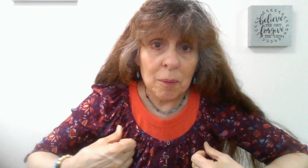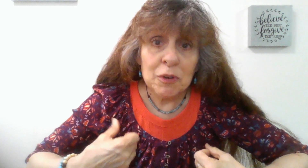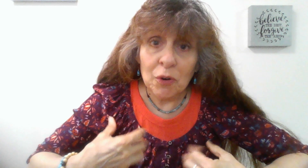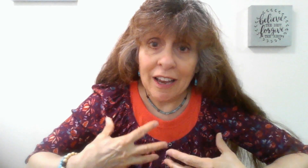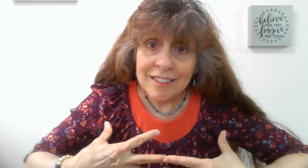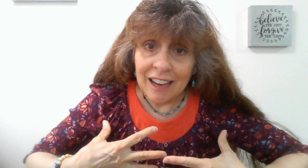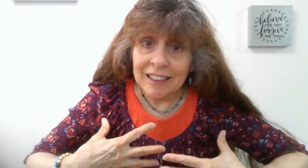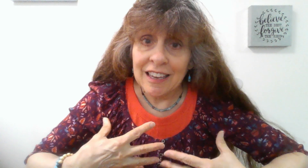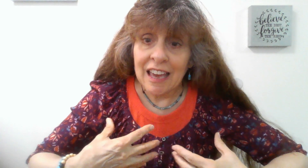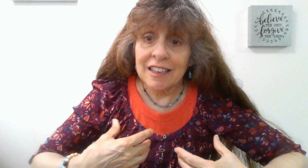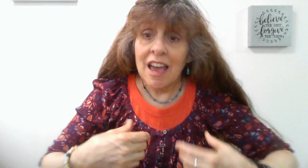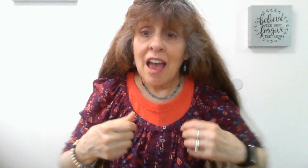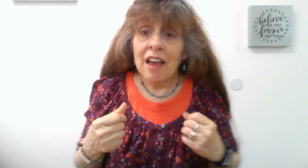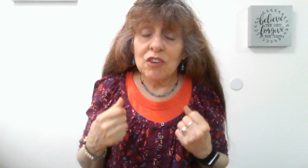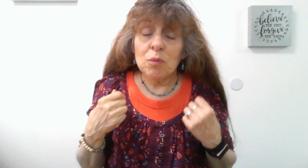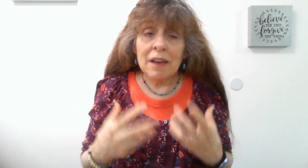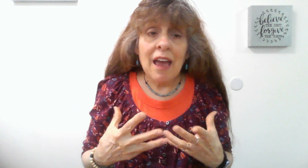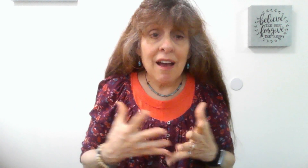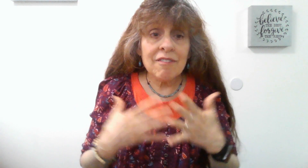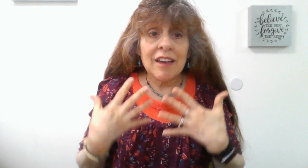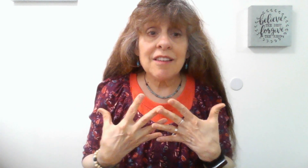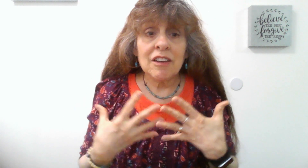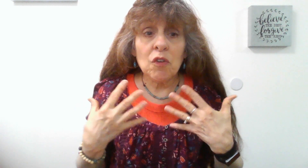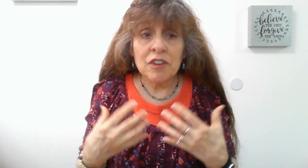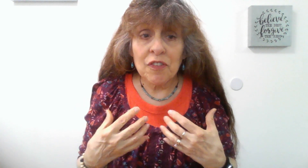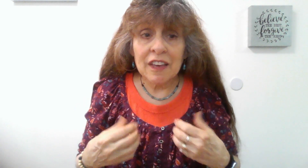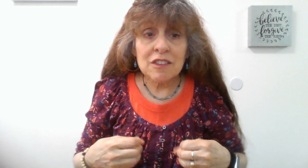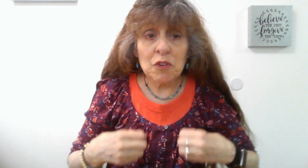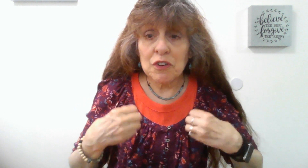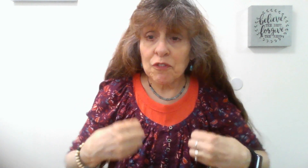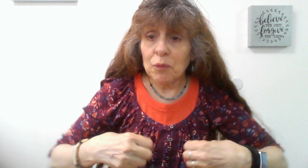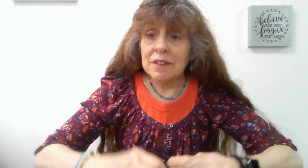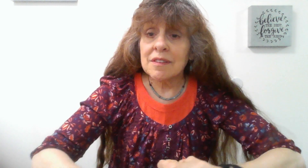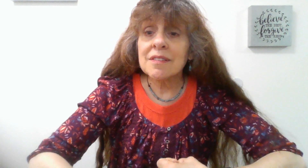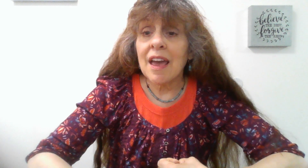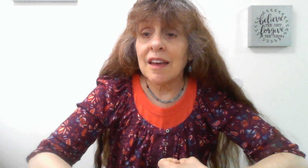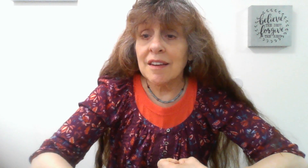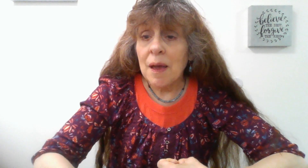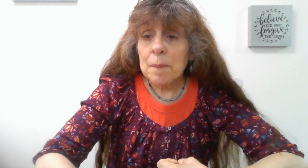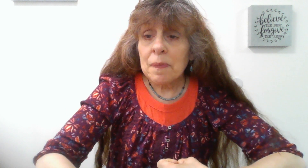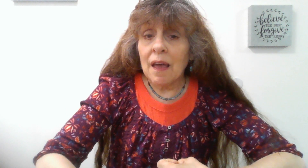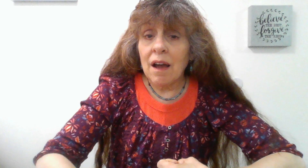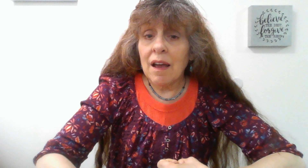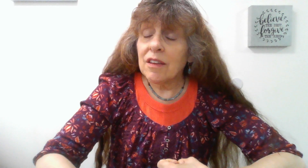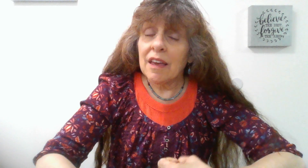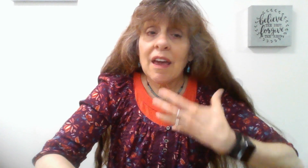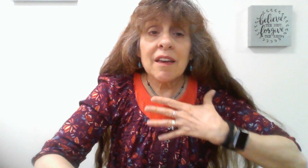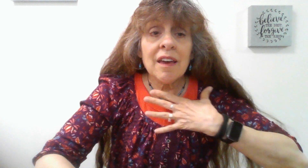your anxiety, and you might have anxiety over different things or for different reasons, and it can